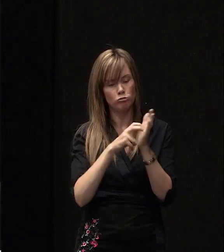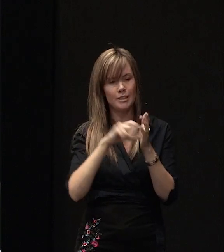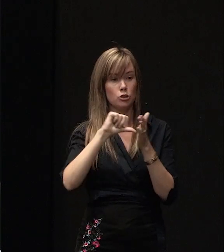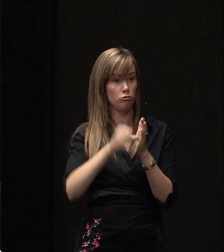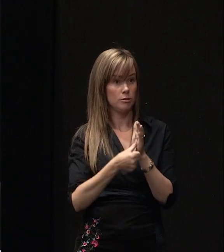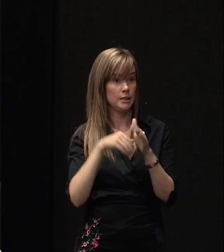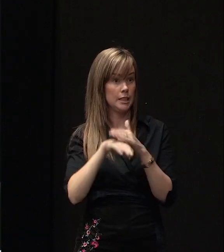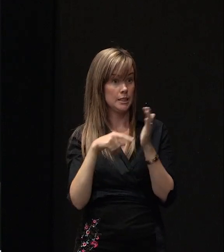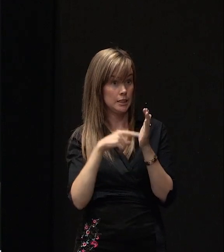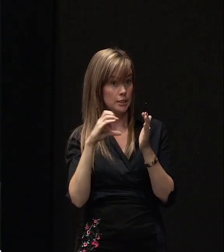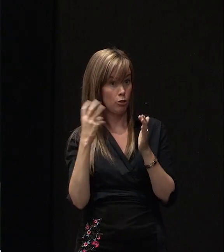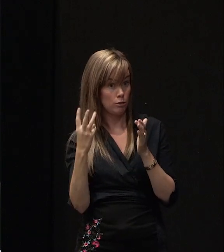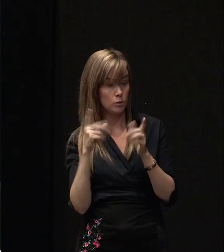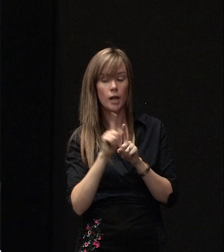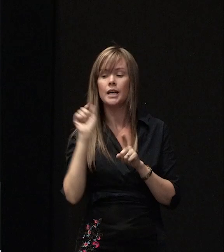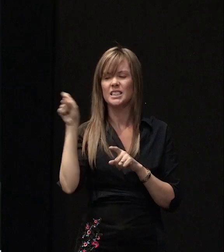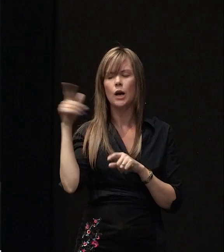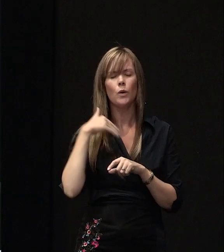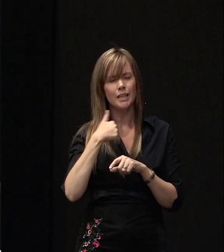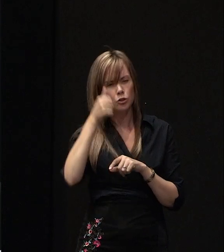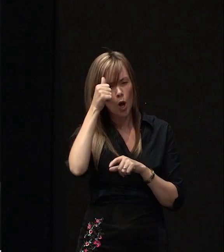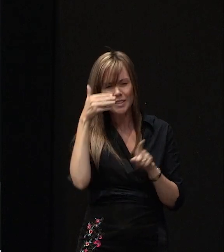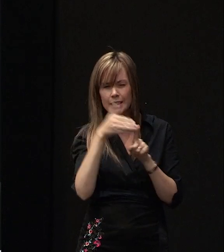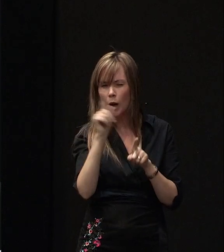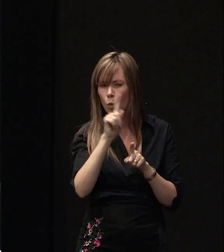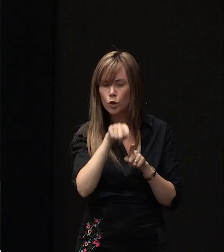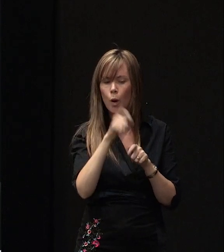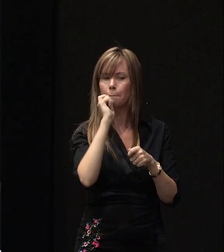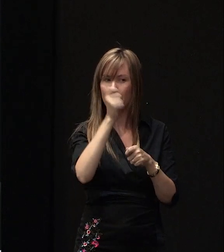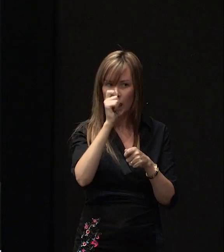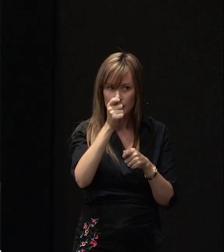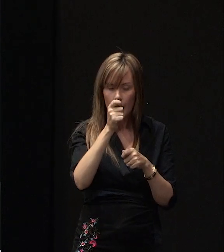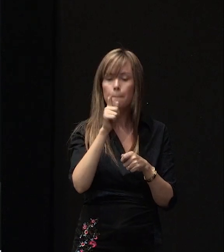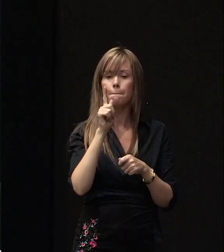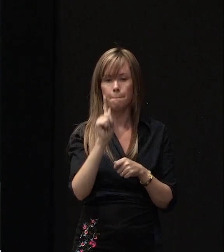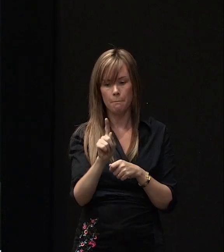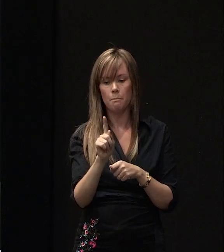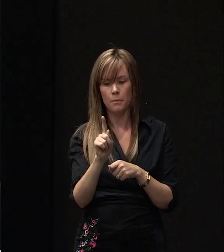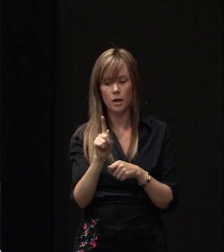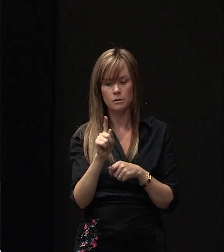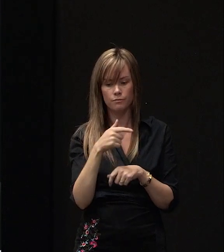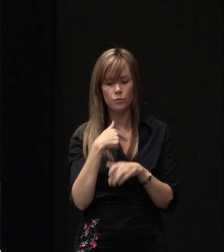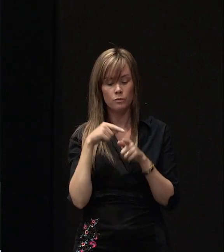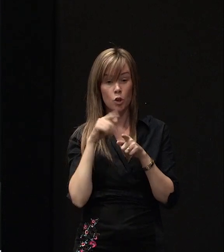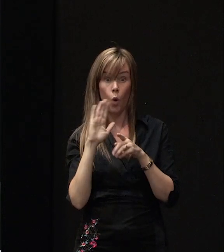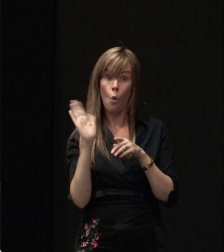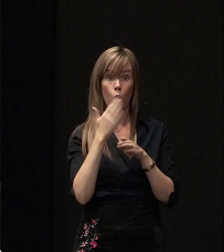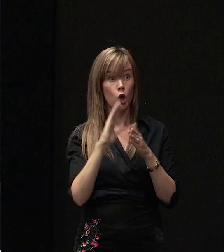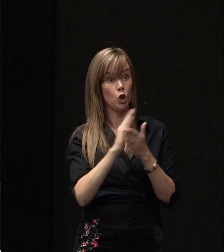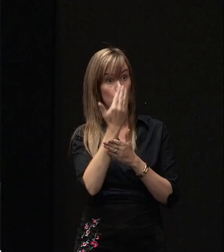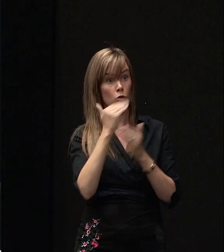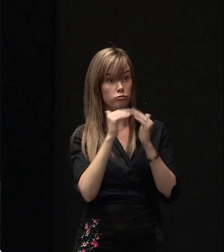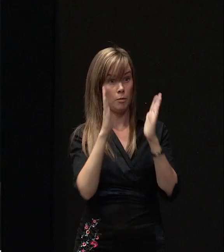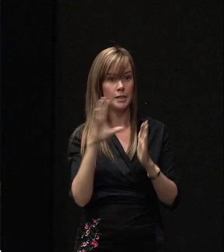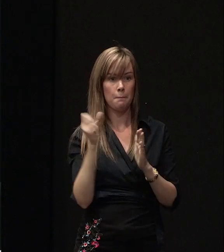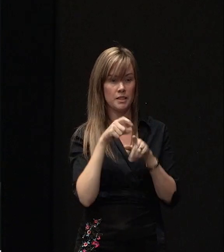similar circumstances, we'd need to know exactly what it was that you were building, but on the basis that all new properties are going to have to comply